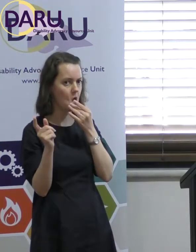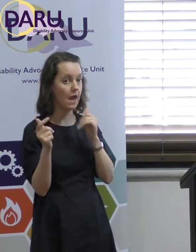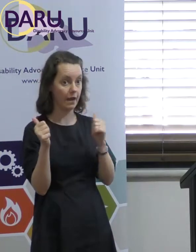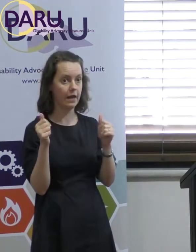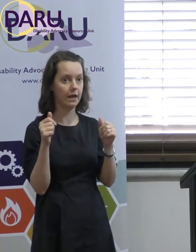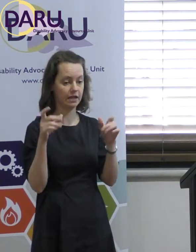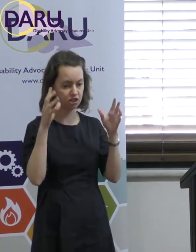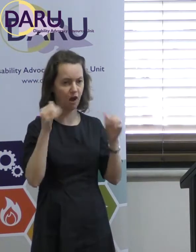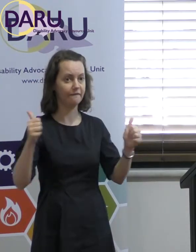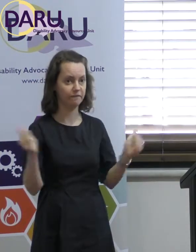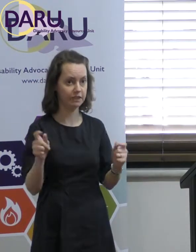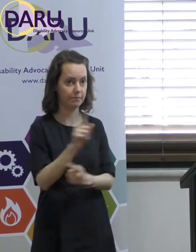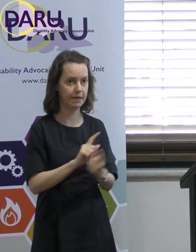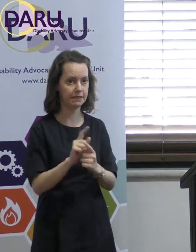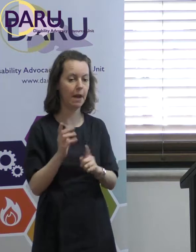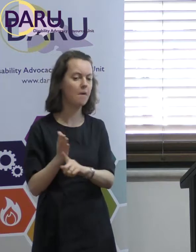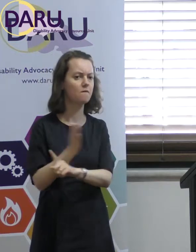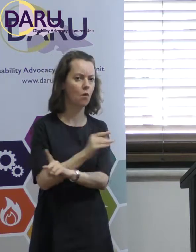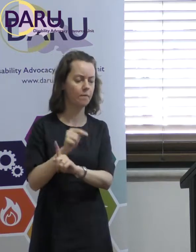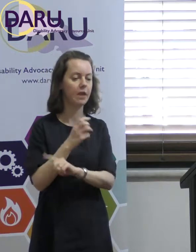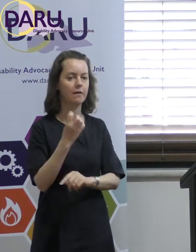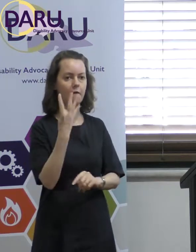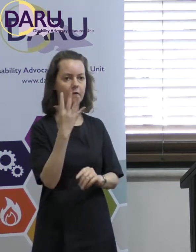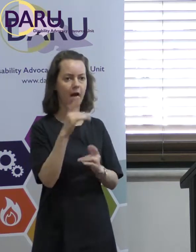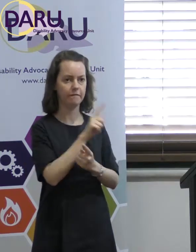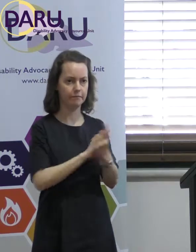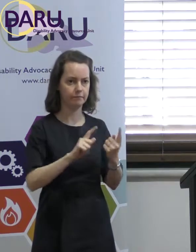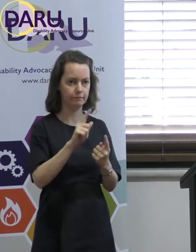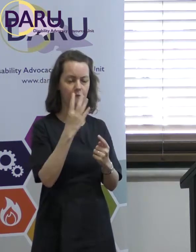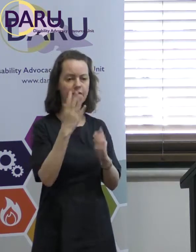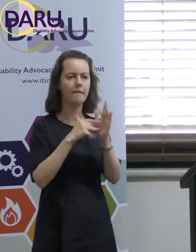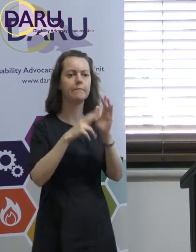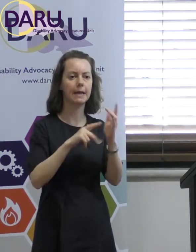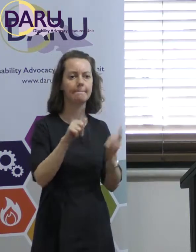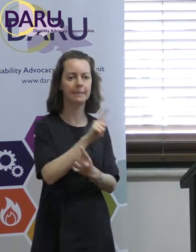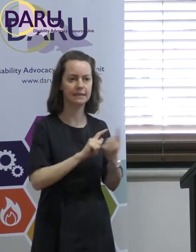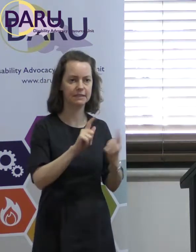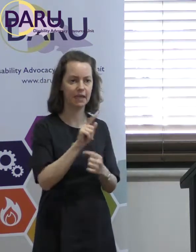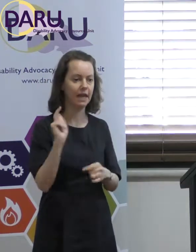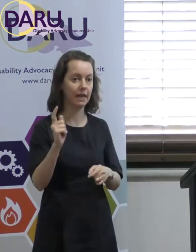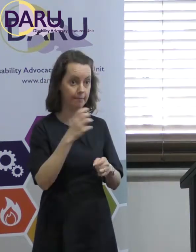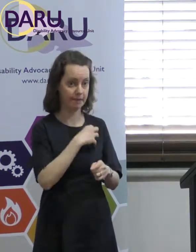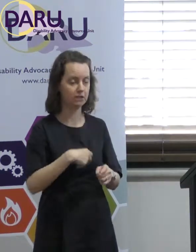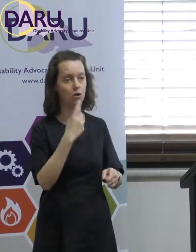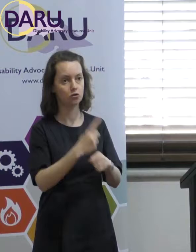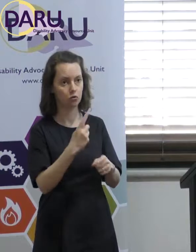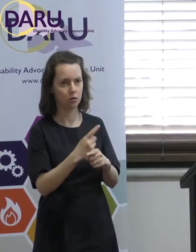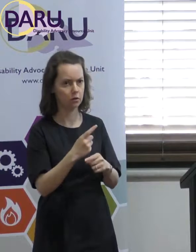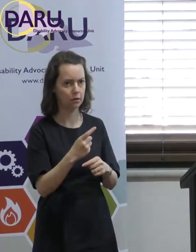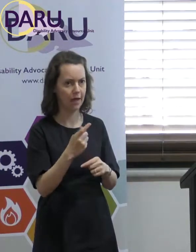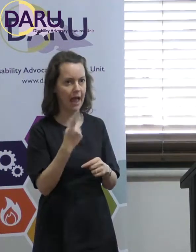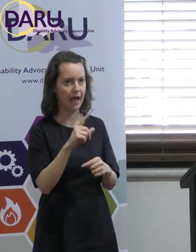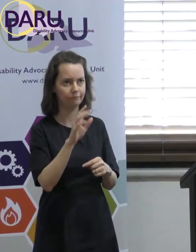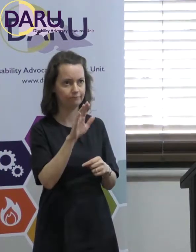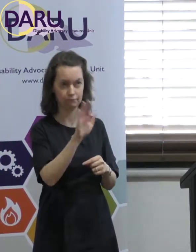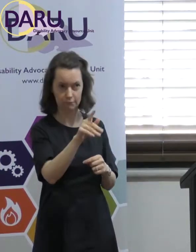meeting with anyone, they had a 45-minute meeting with him. And he said some stuff and they had to keep saying, with respect, Minister. And then they would tell him the truth. And then he'd